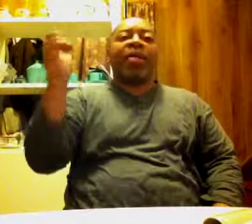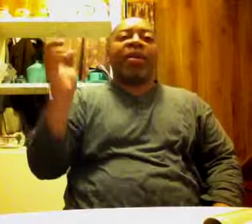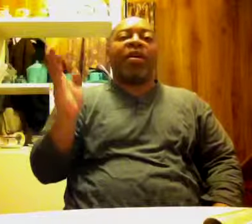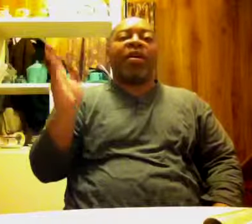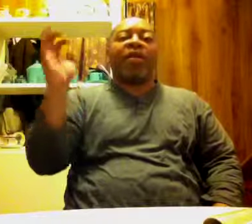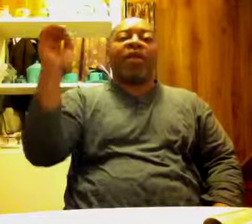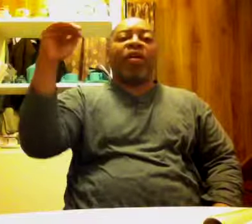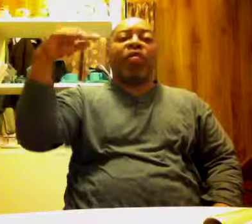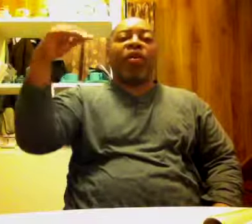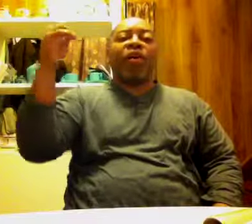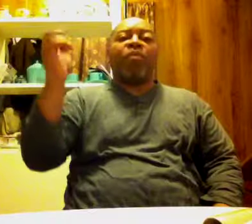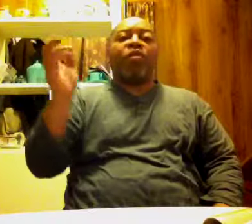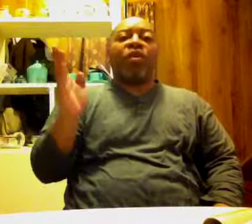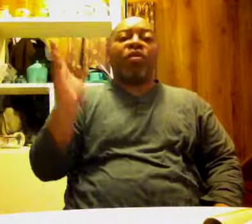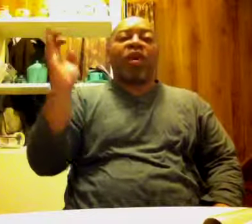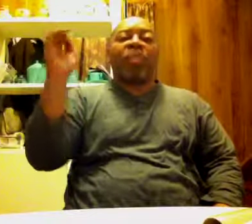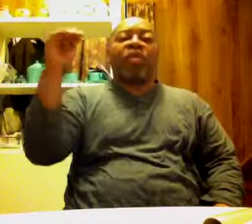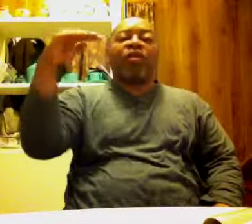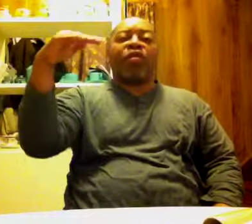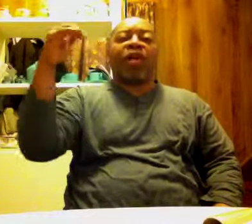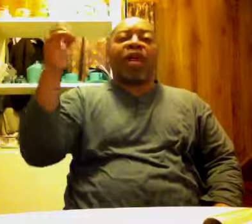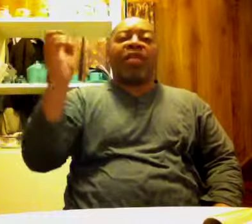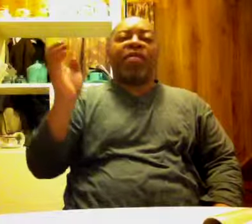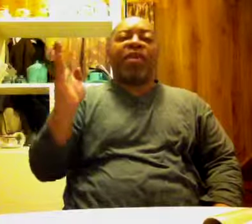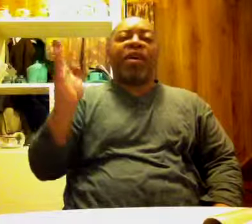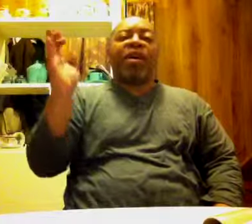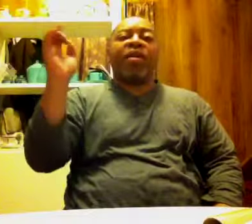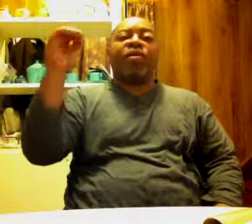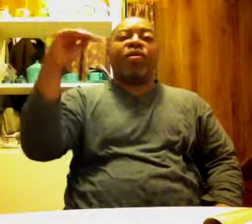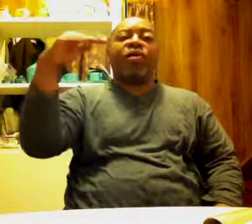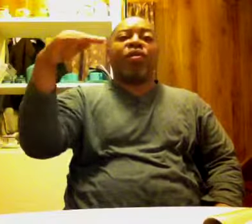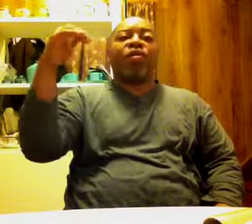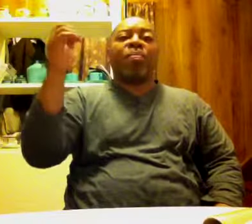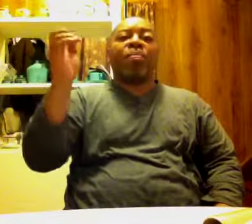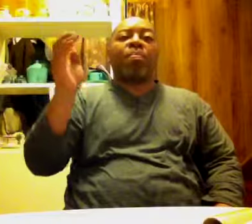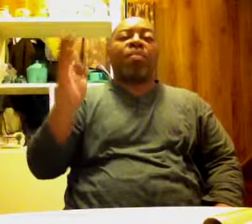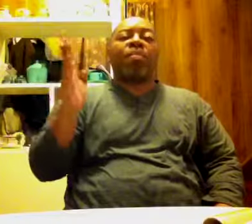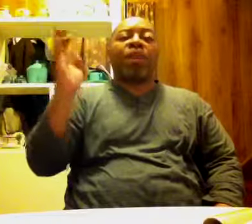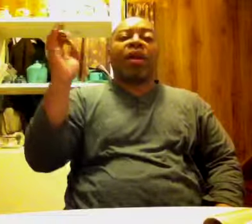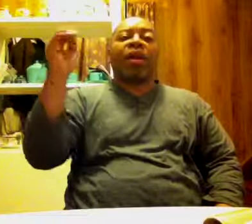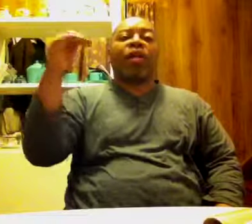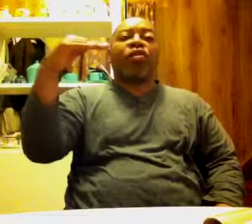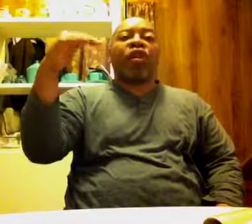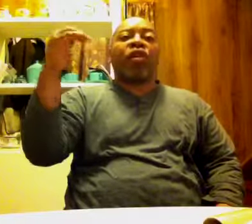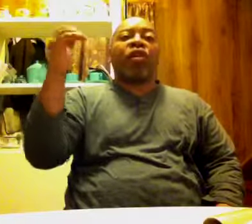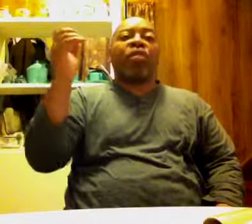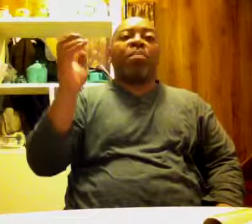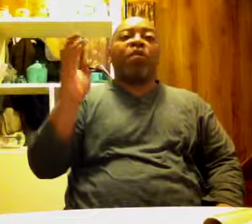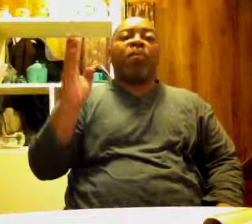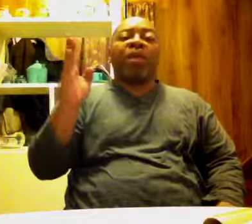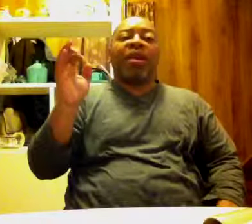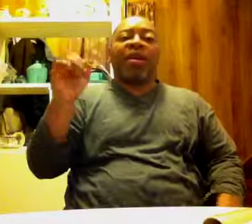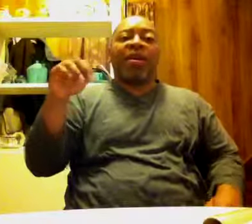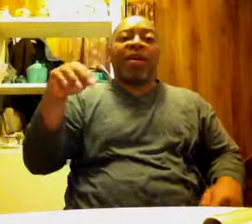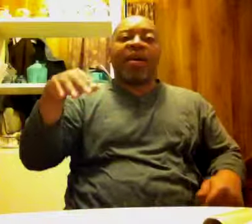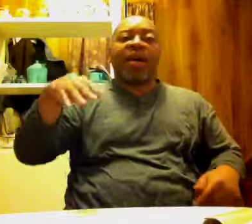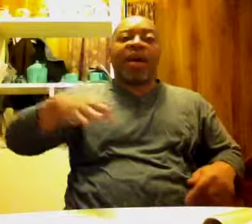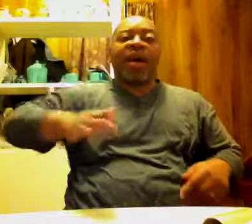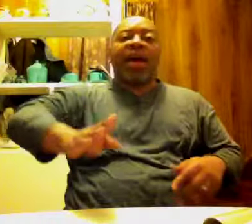it, you know, so when your arm just goes up, you can just kind of do this little subtle movement here and,